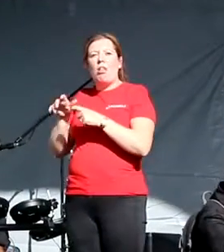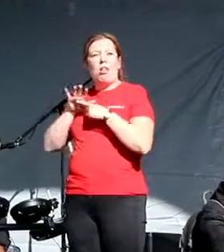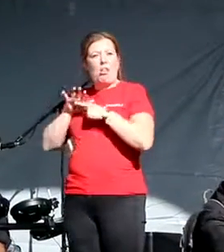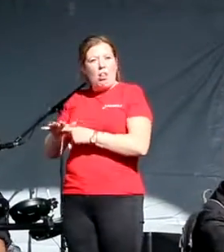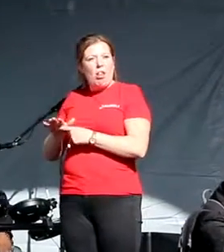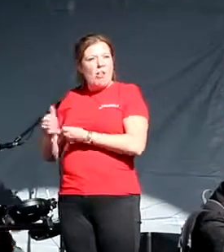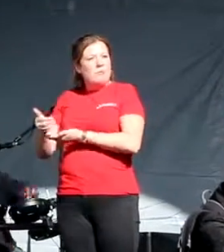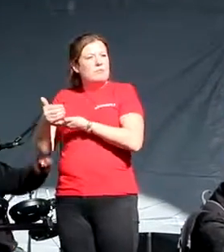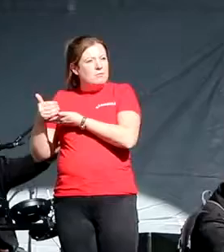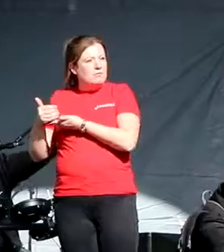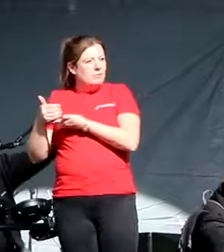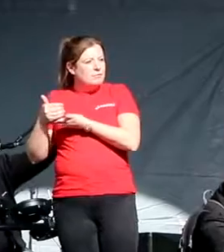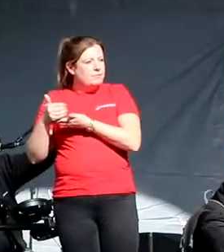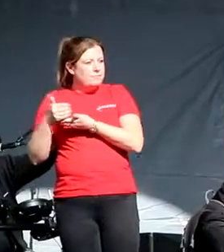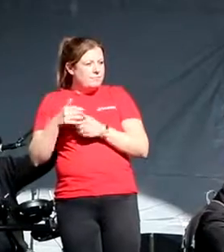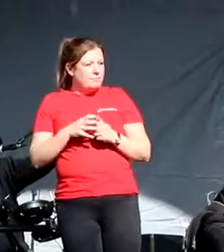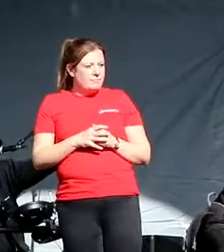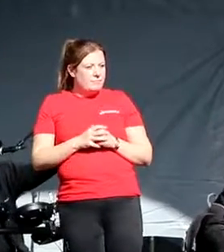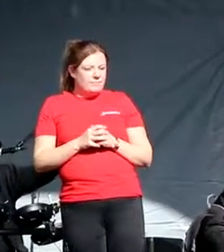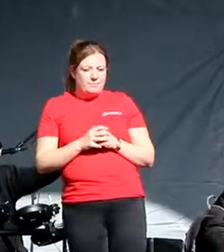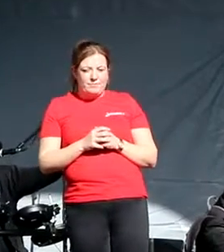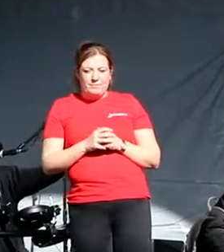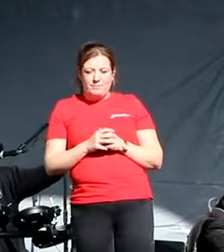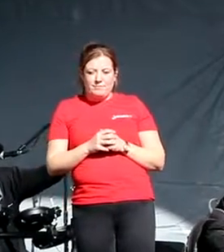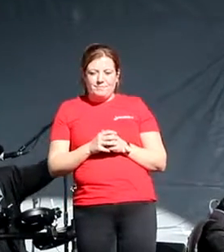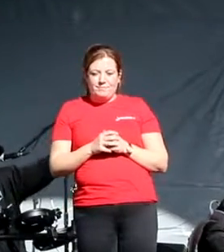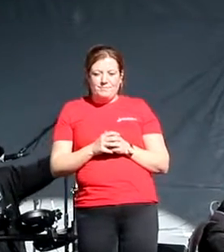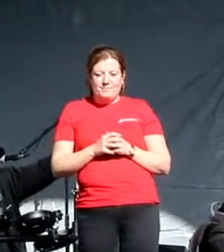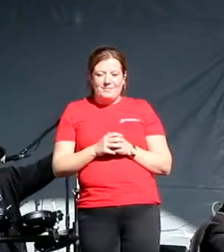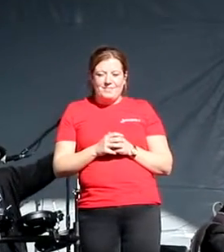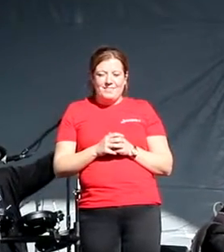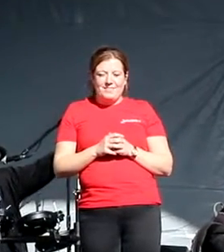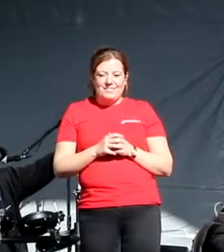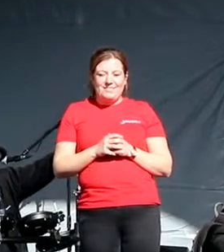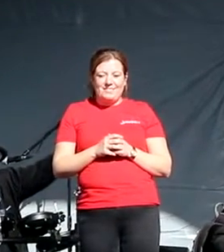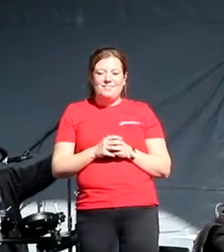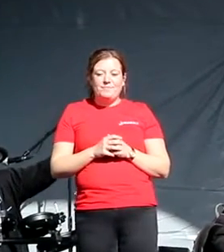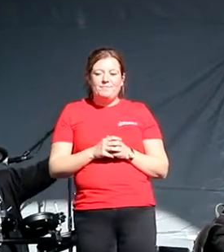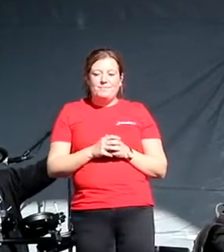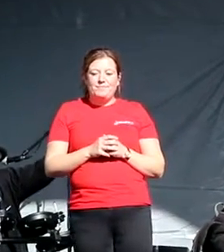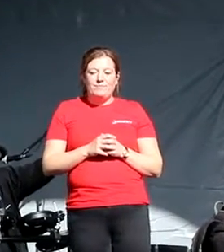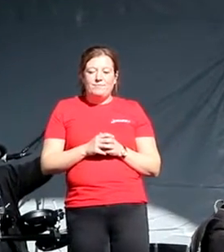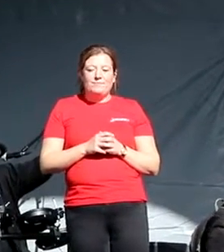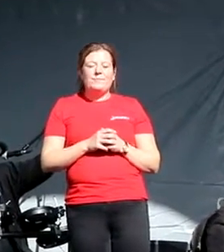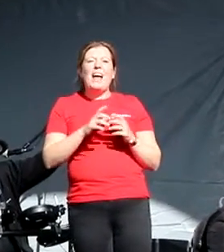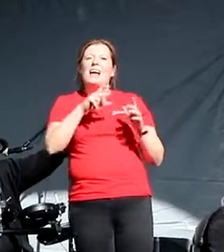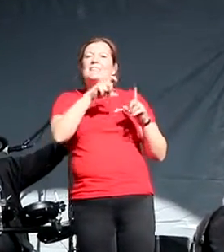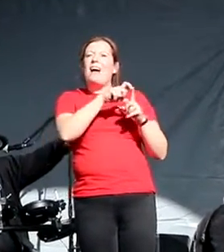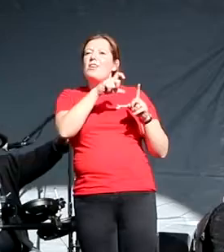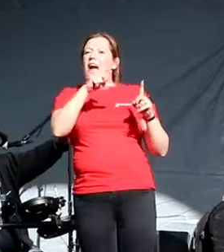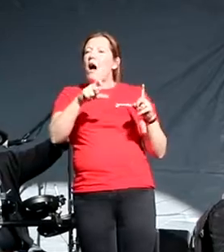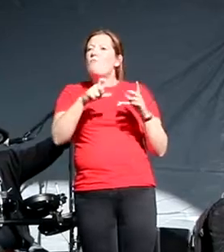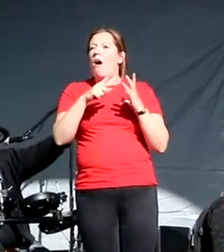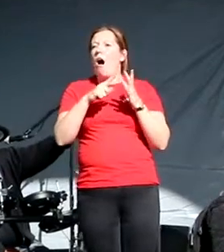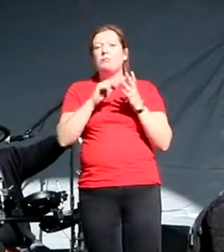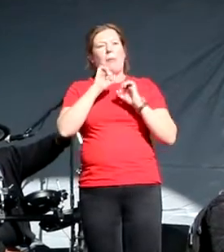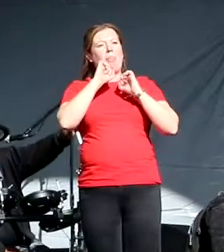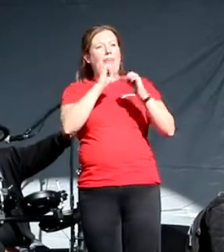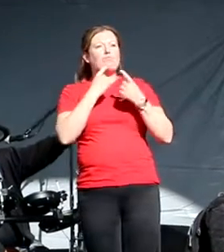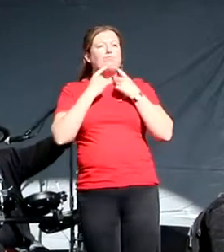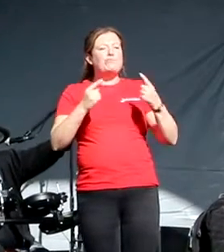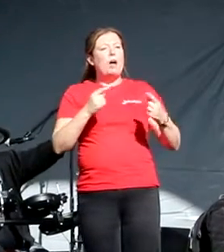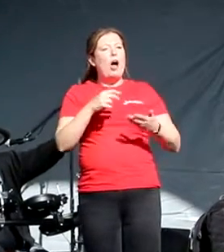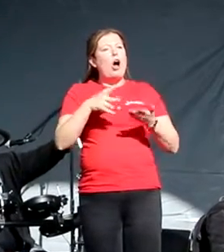and of the age of austerity.